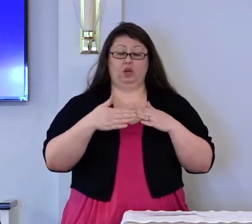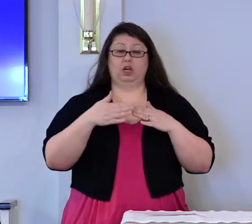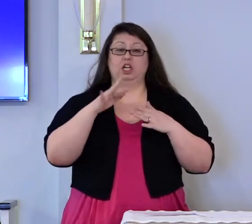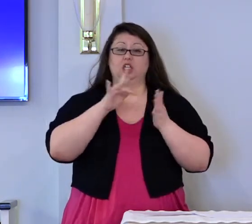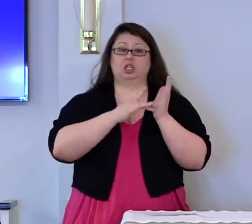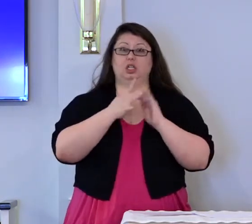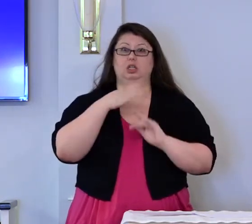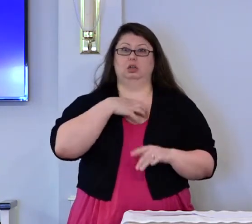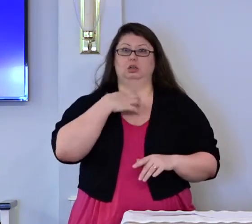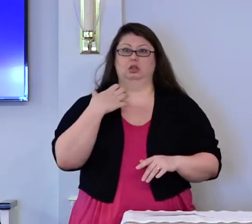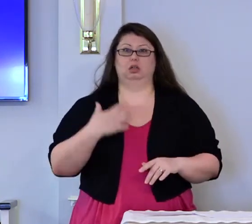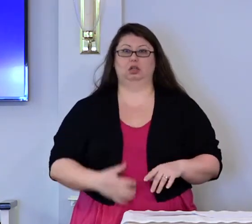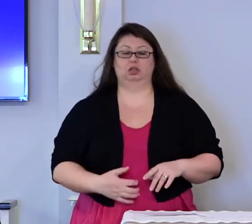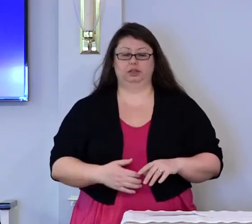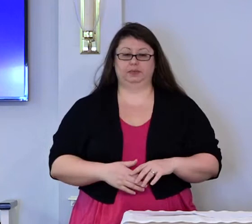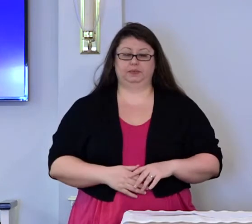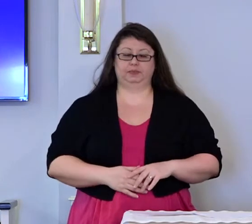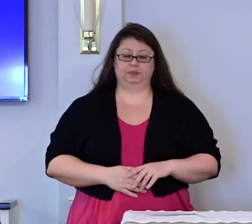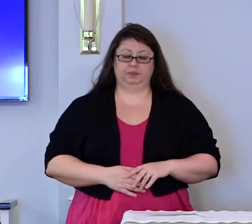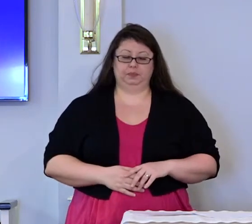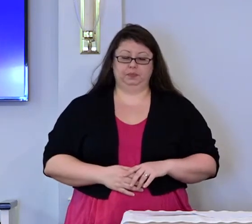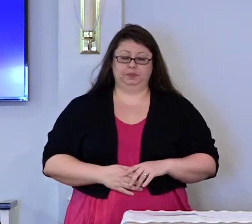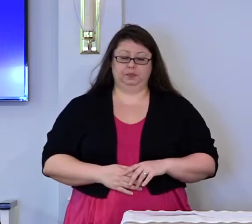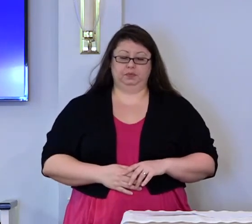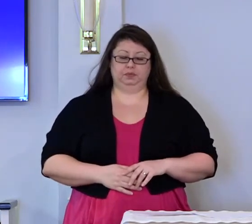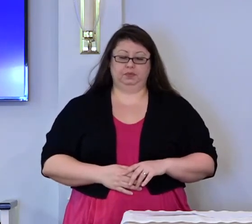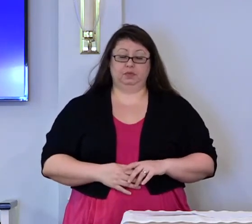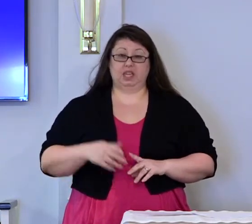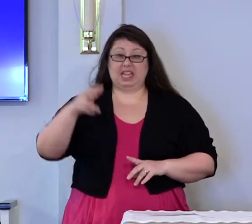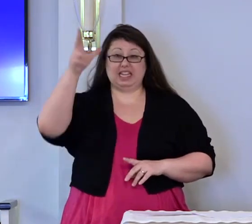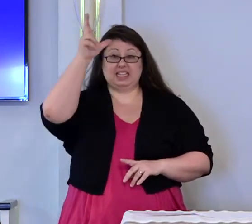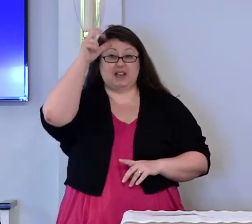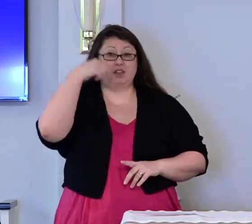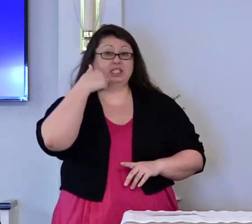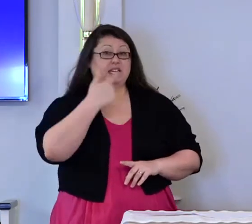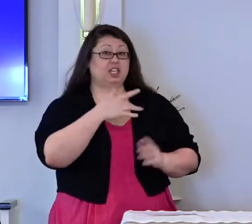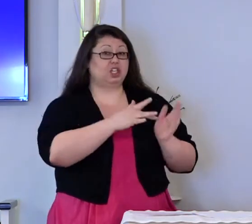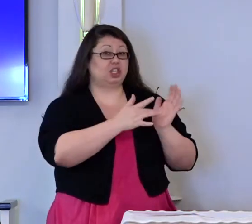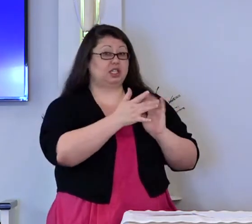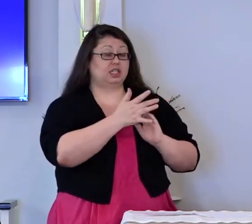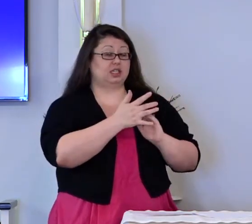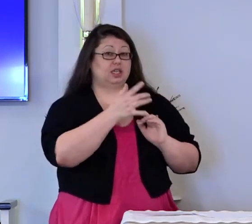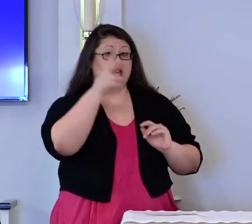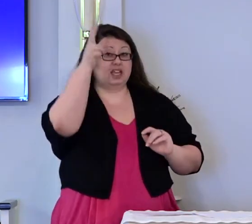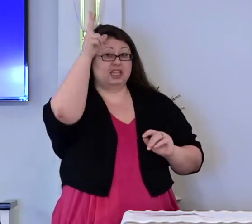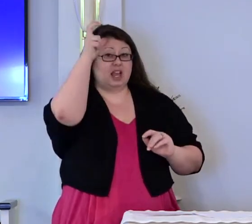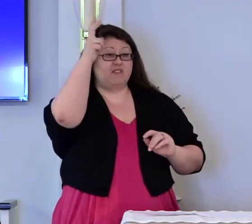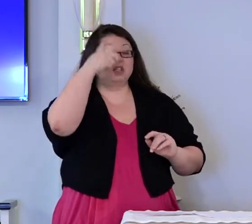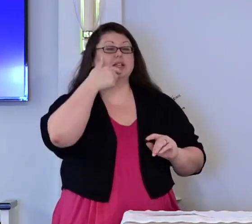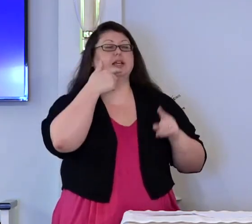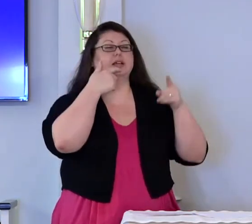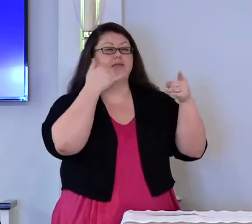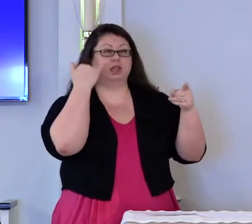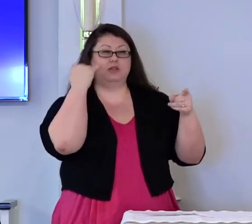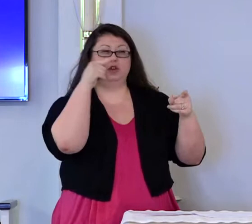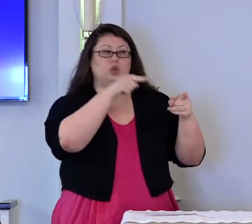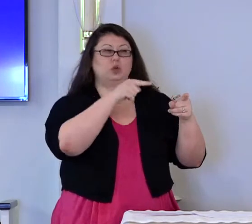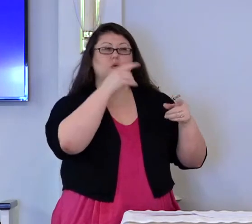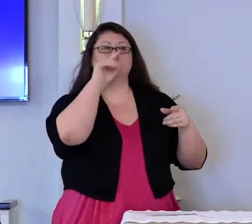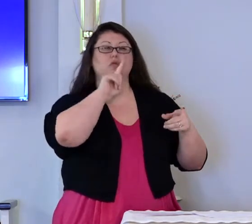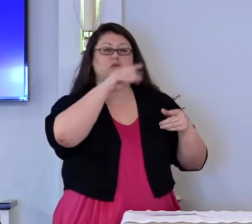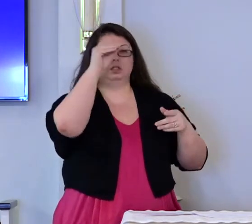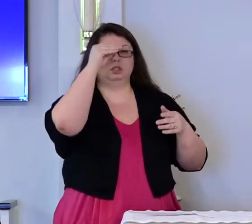was very hungry. The devil said to Jesus, Jesus, if you are the Son of God,